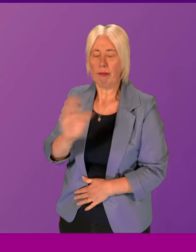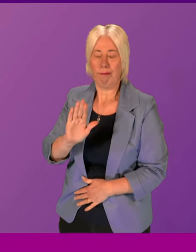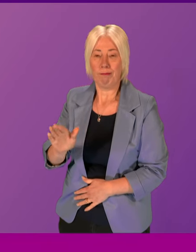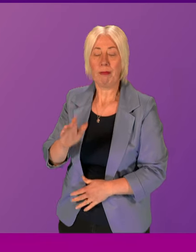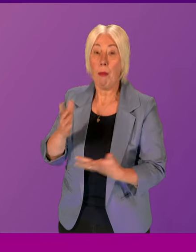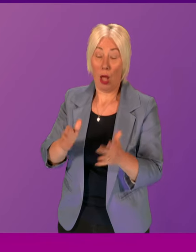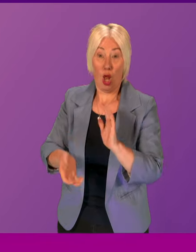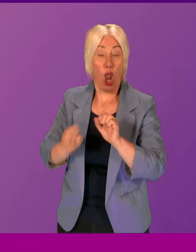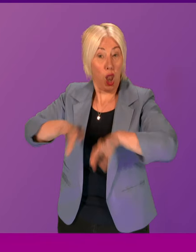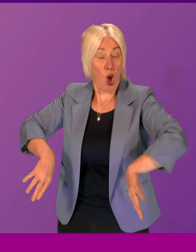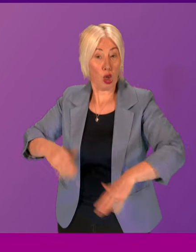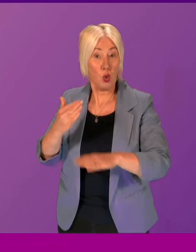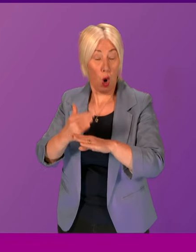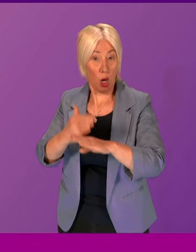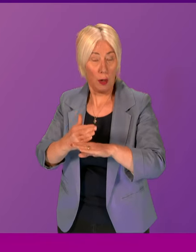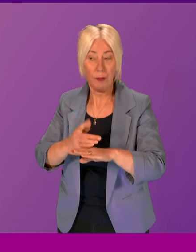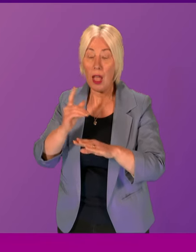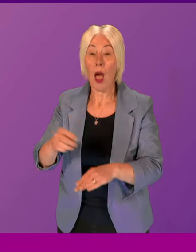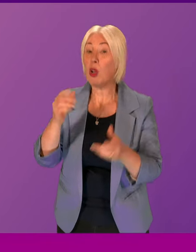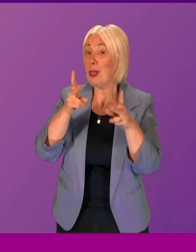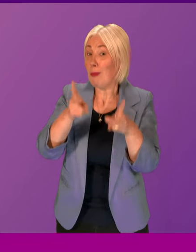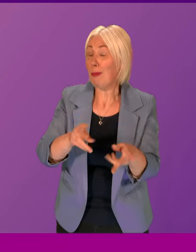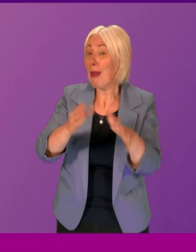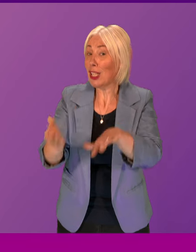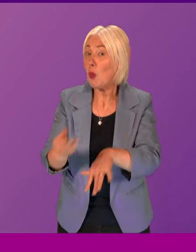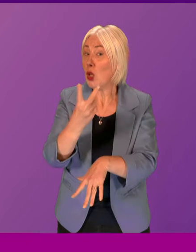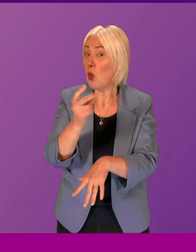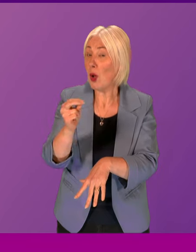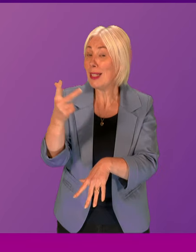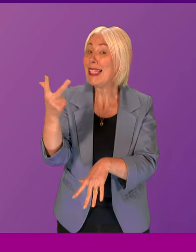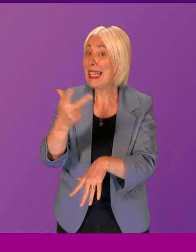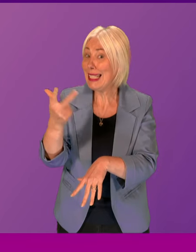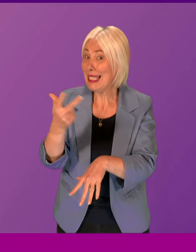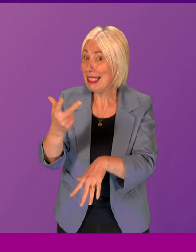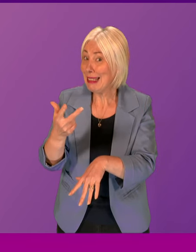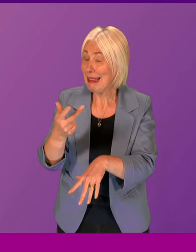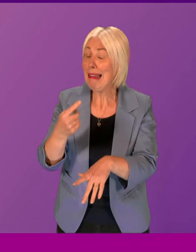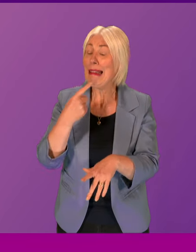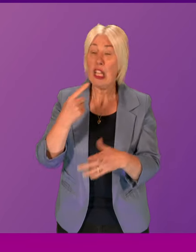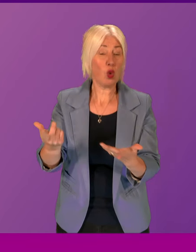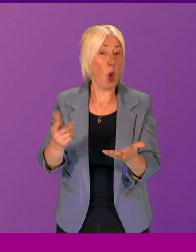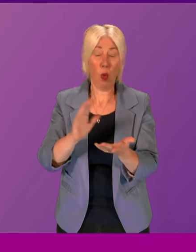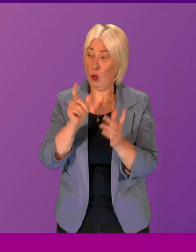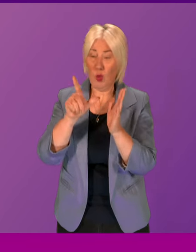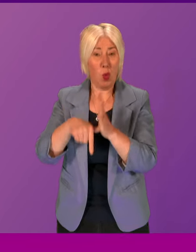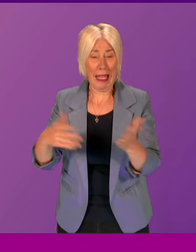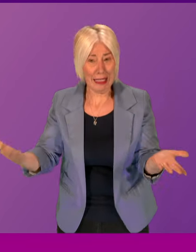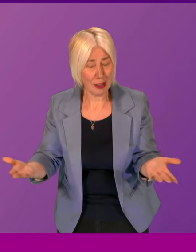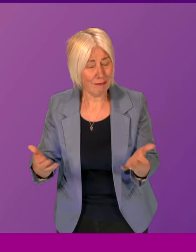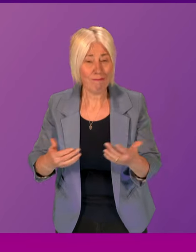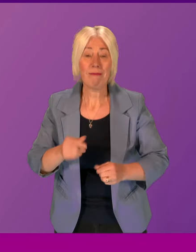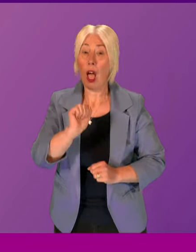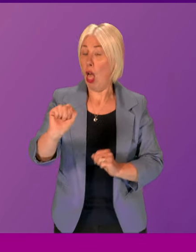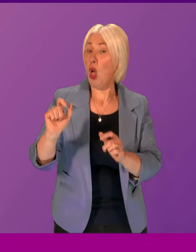the year before Alan Bates forced the post office to admit Horizon was desperately flawed. Myra told us this,